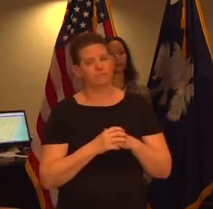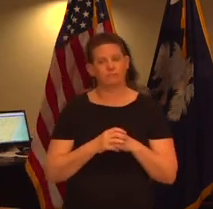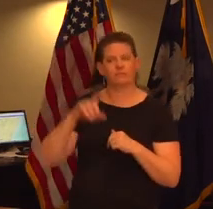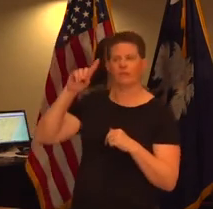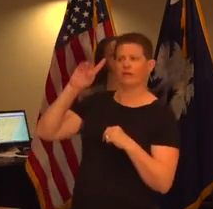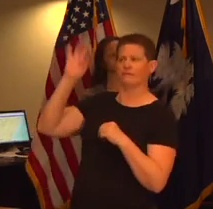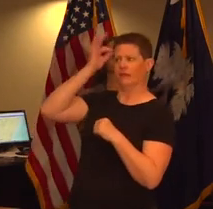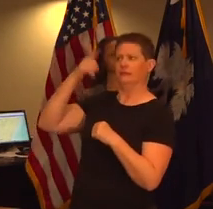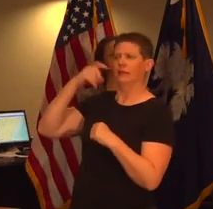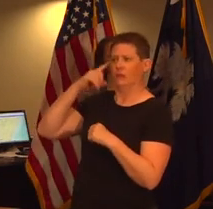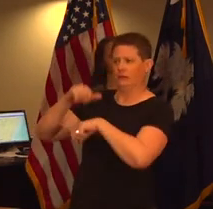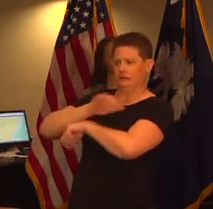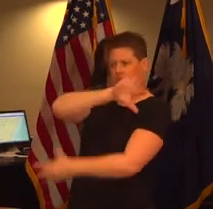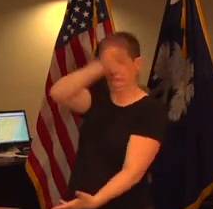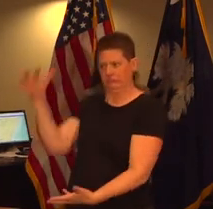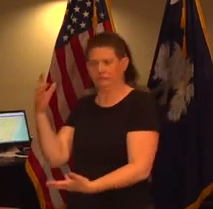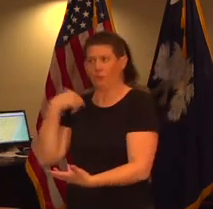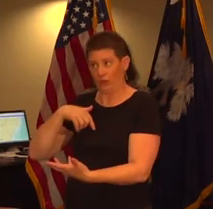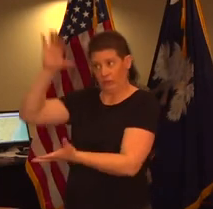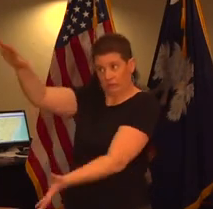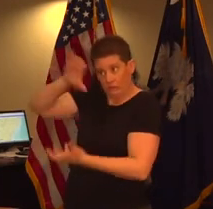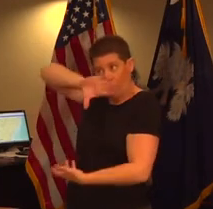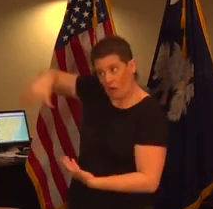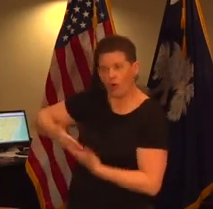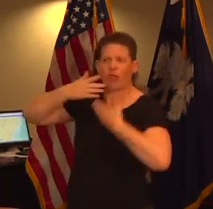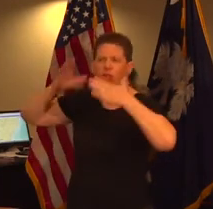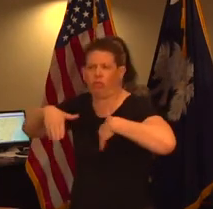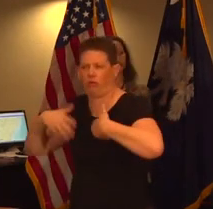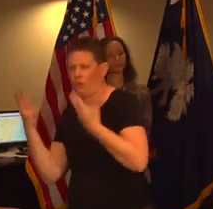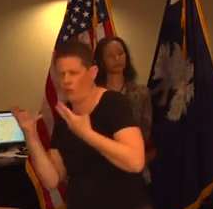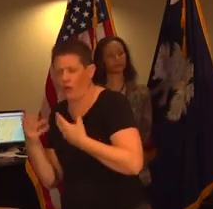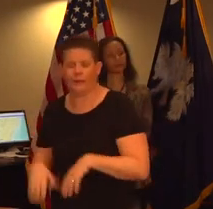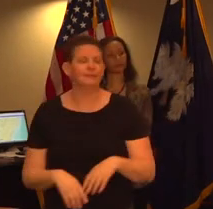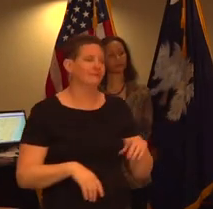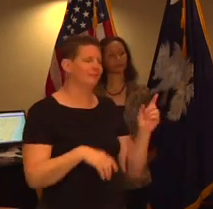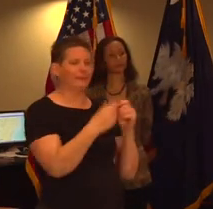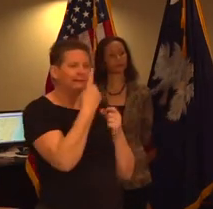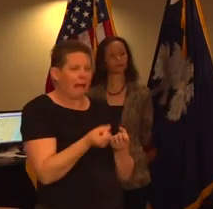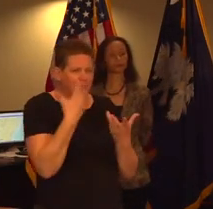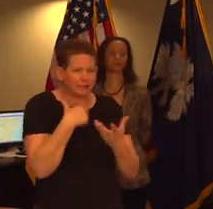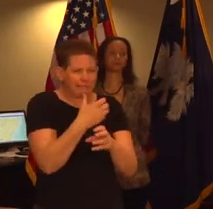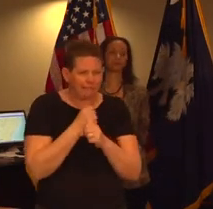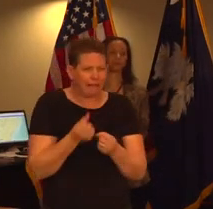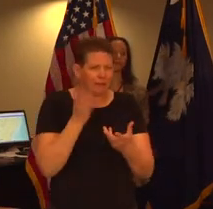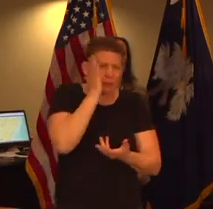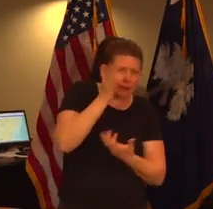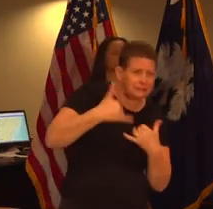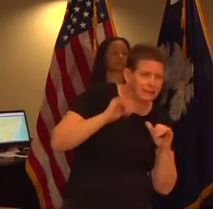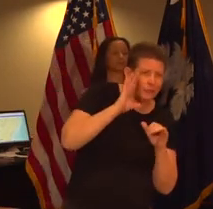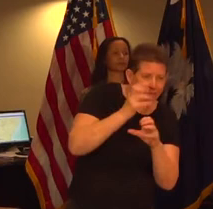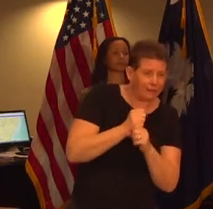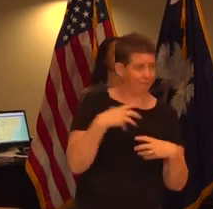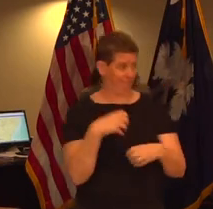expect in the coming weeks they really the question was how much of the allotment did we receive and how much more might we receive